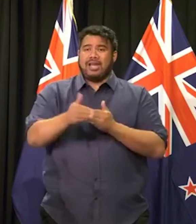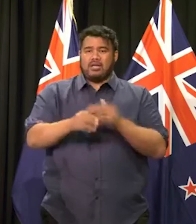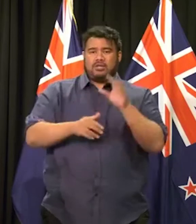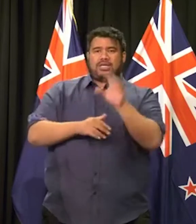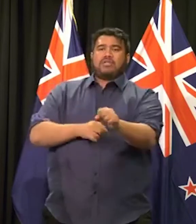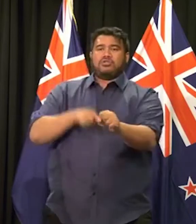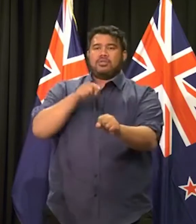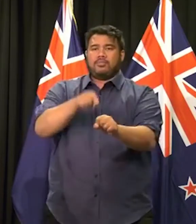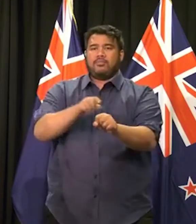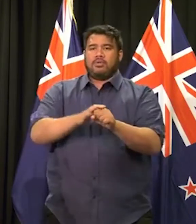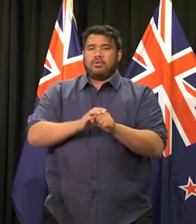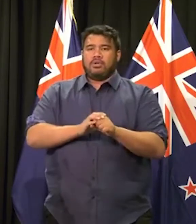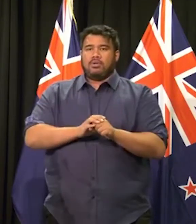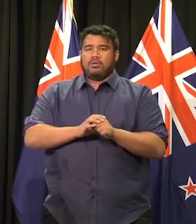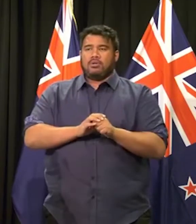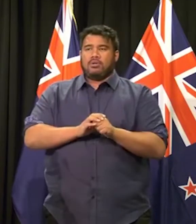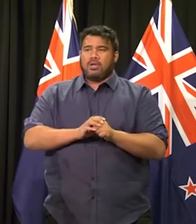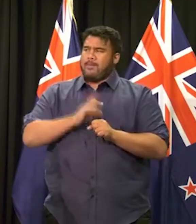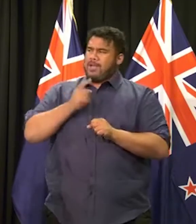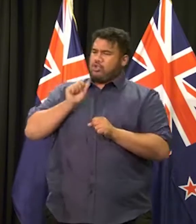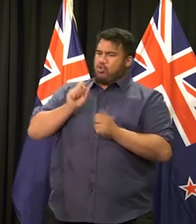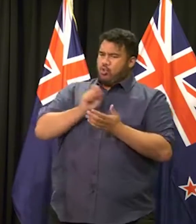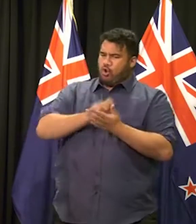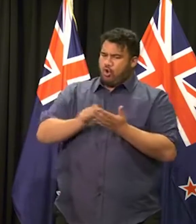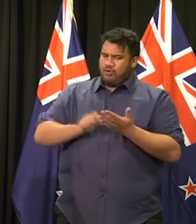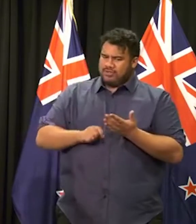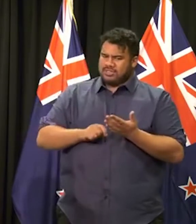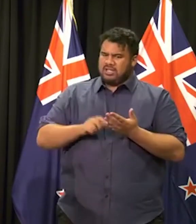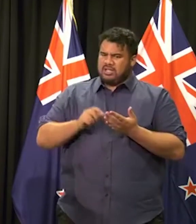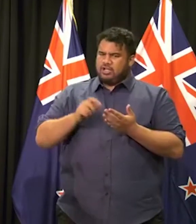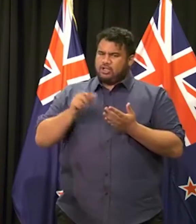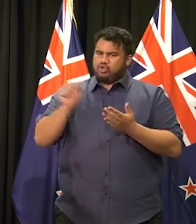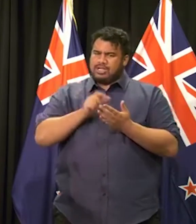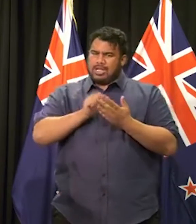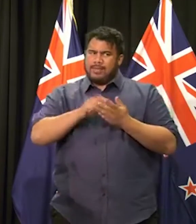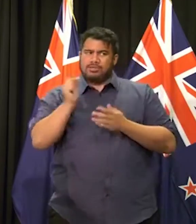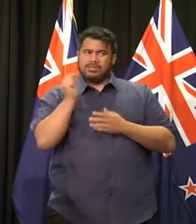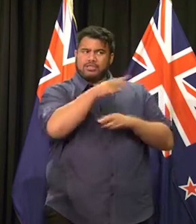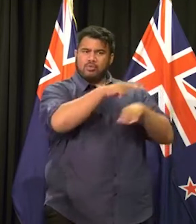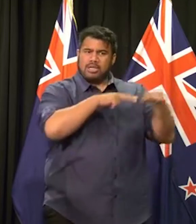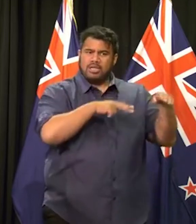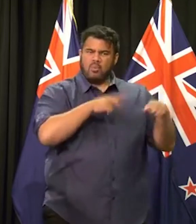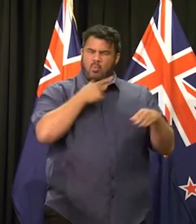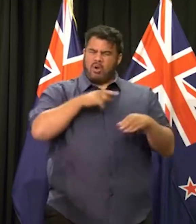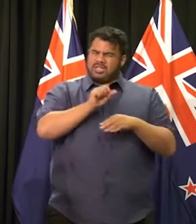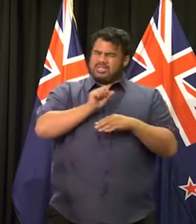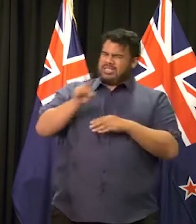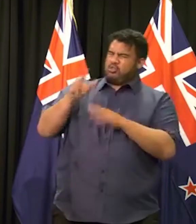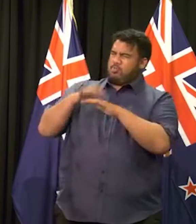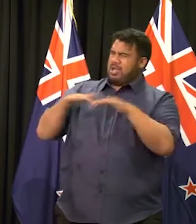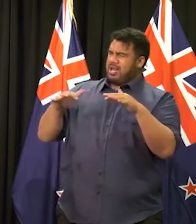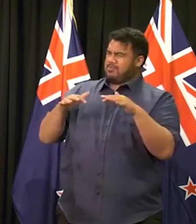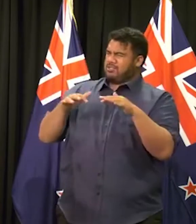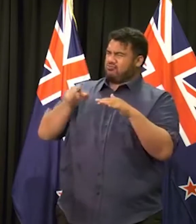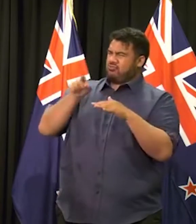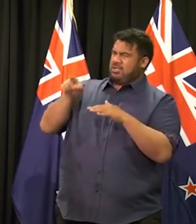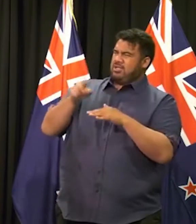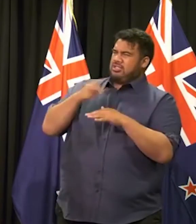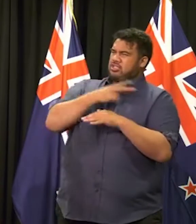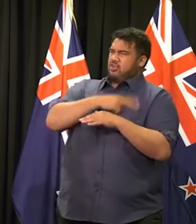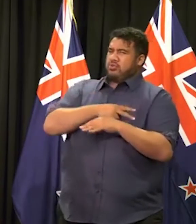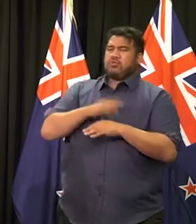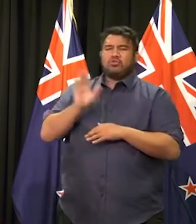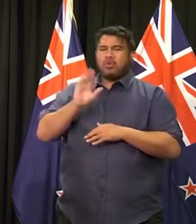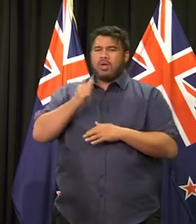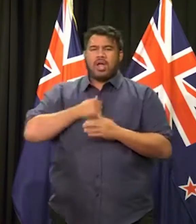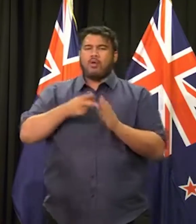send it directly to police rather than parliamentary security? We have a very specific protocol around when we receive material like this, that it does go for